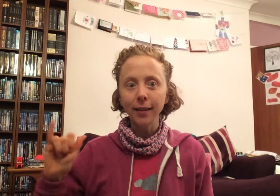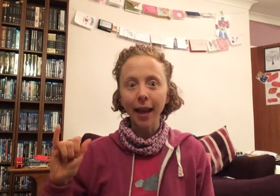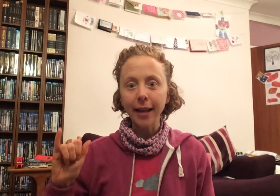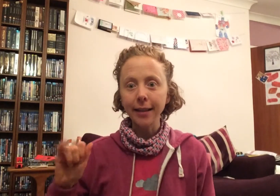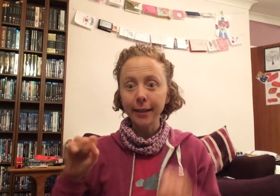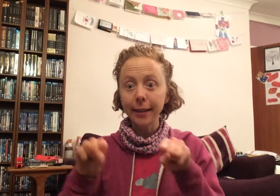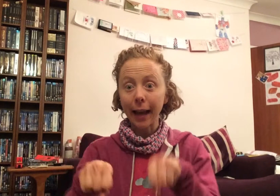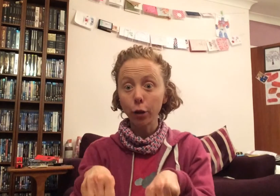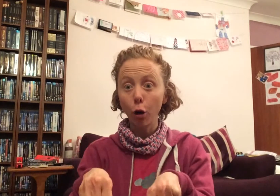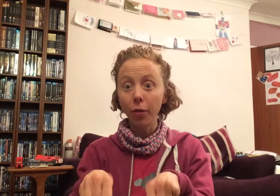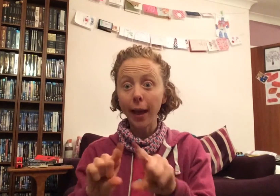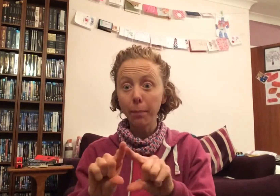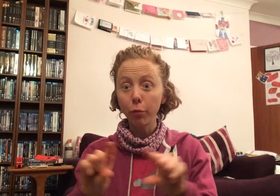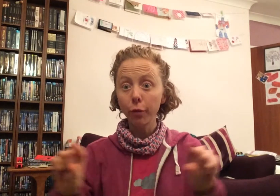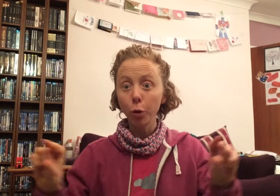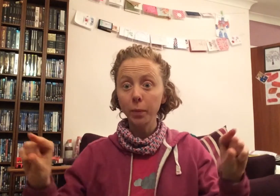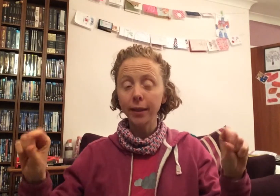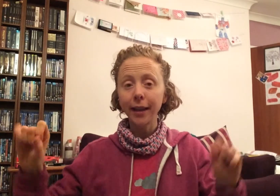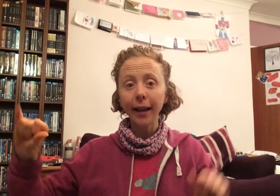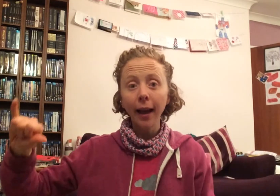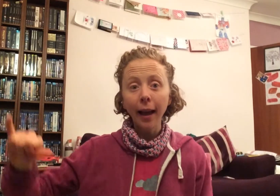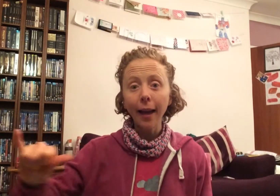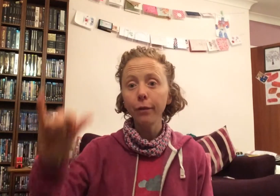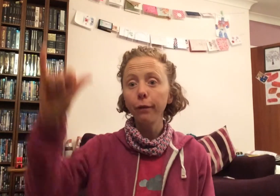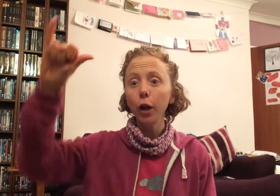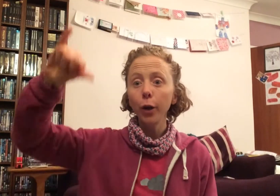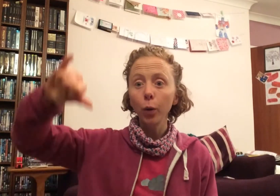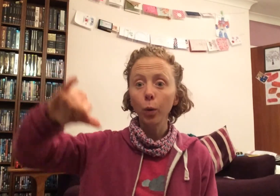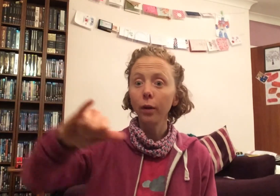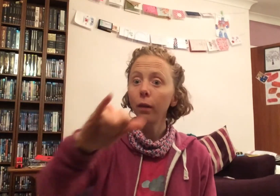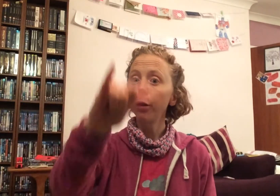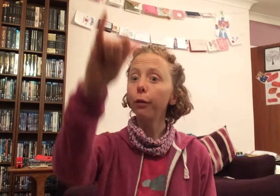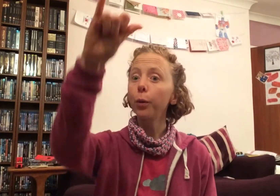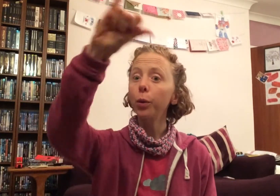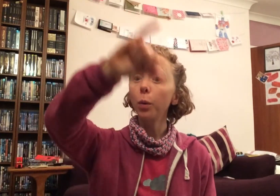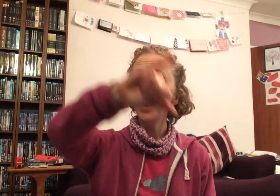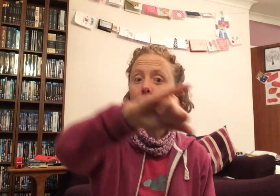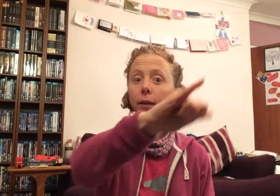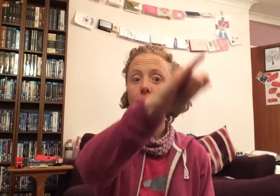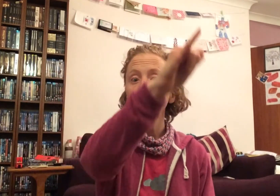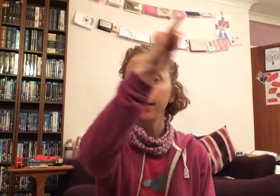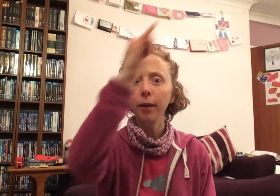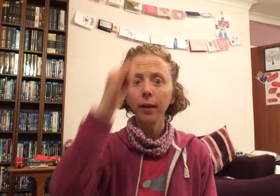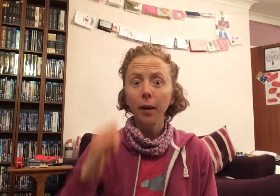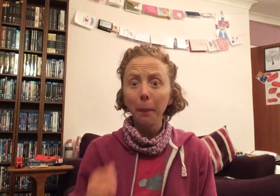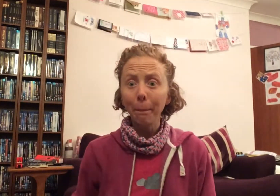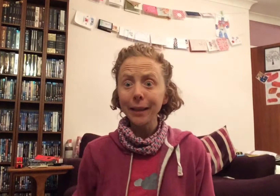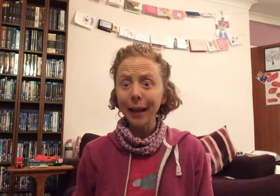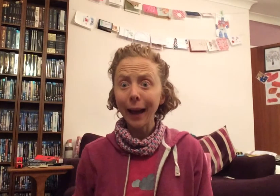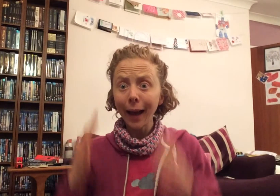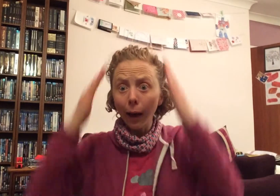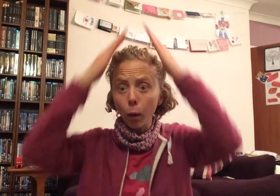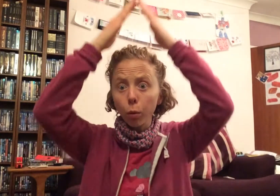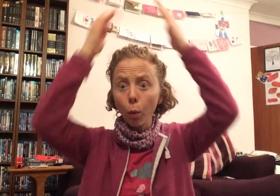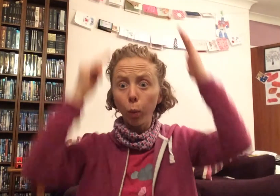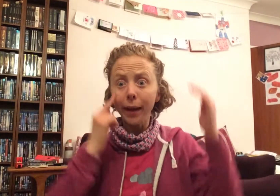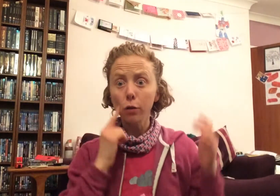they sat on their broomstick and flew through the wind. But how the witch